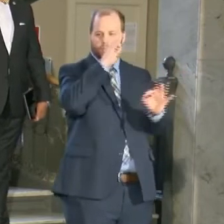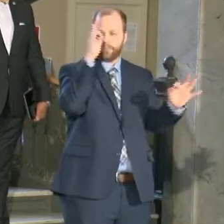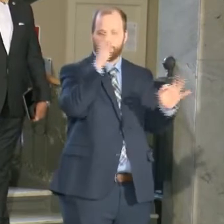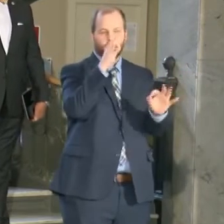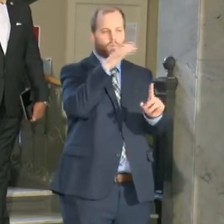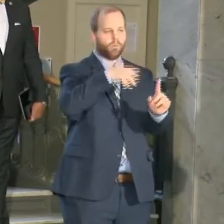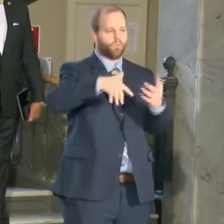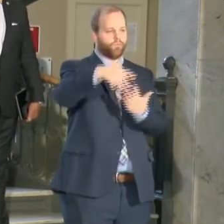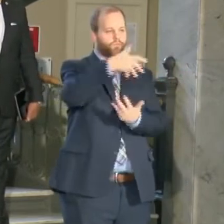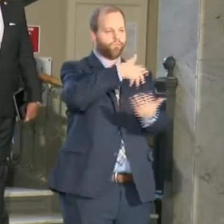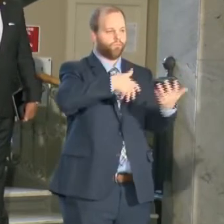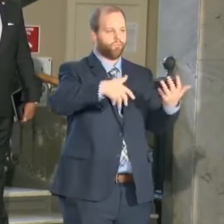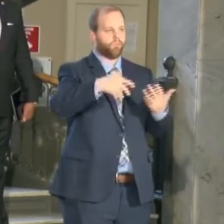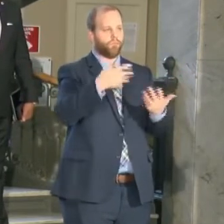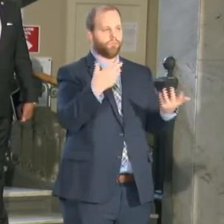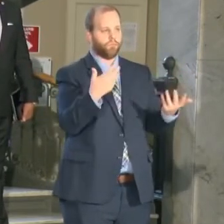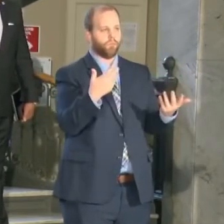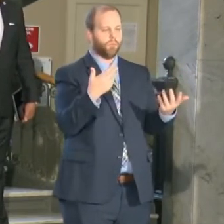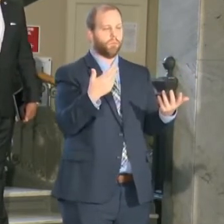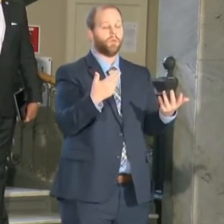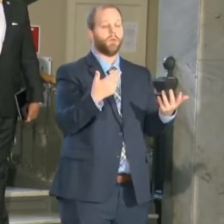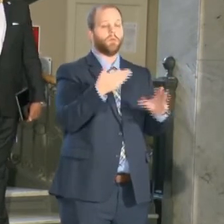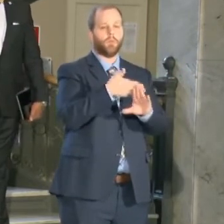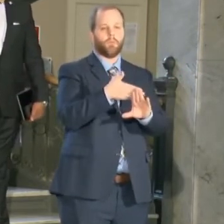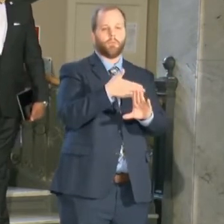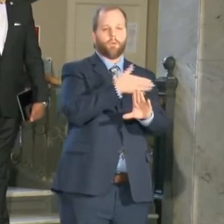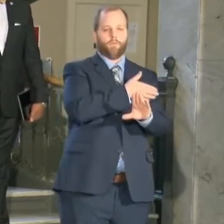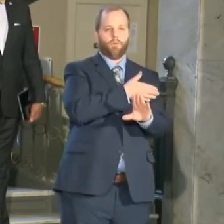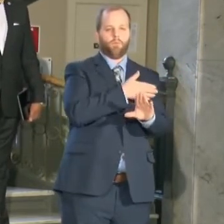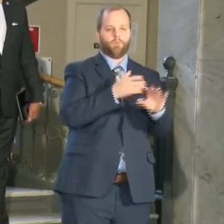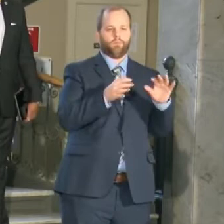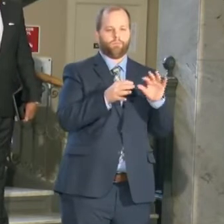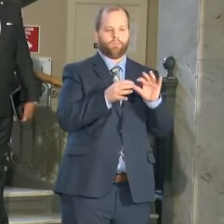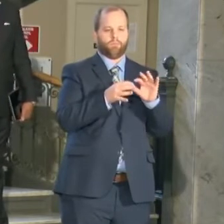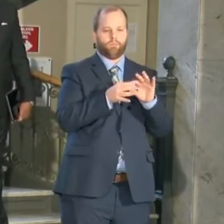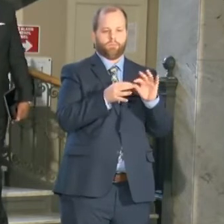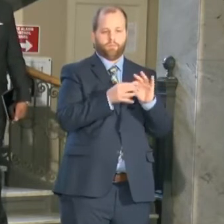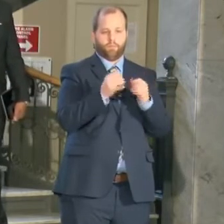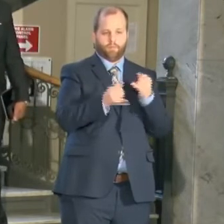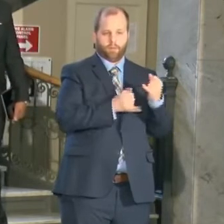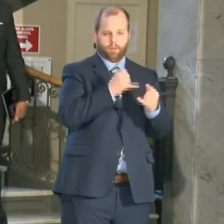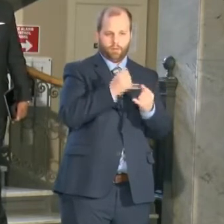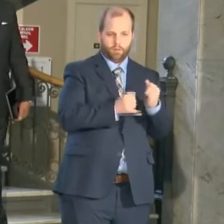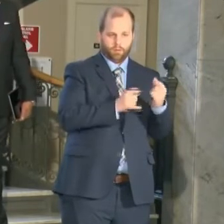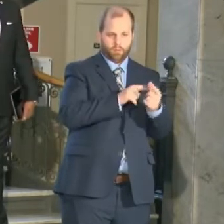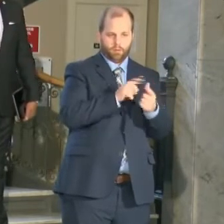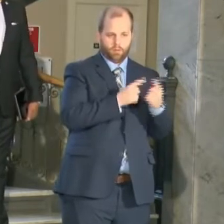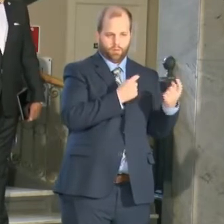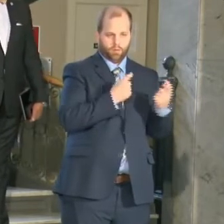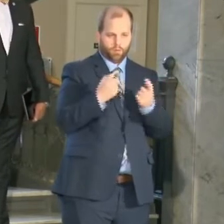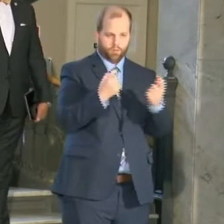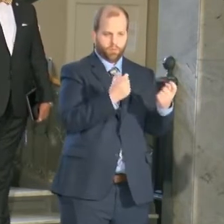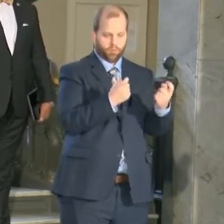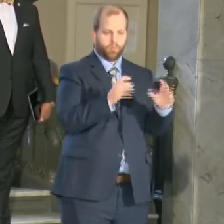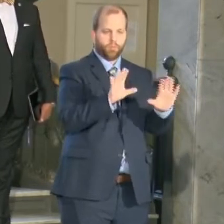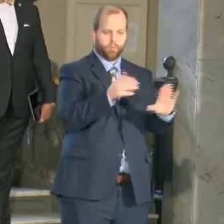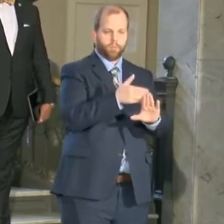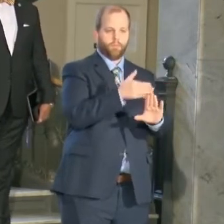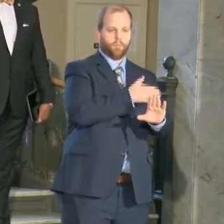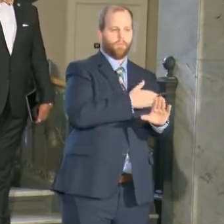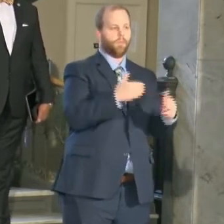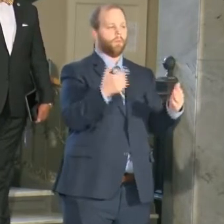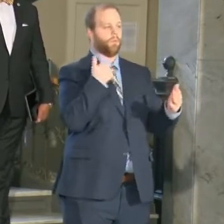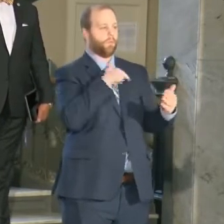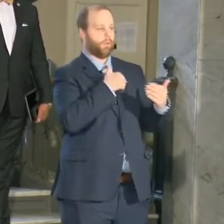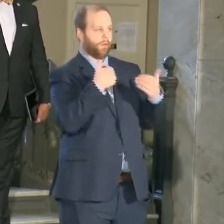each resident here in the city of blue rock before I give some final comments and then go to questions we have today uh mr michael